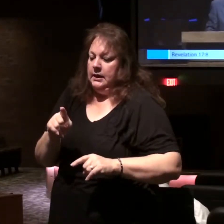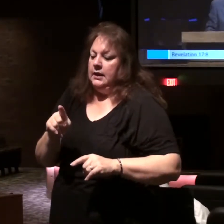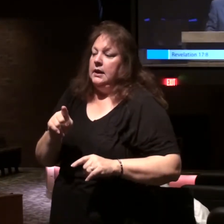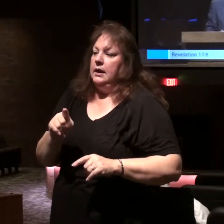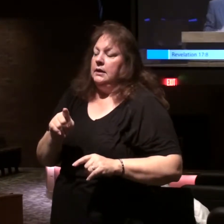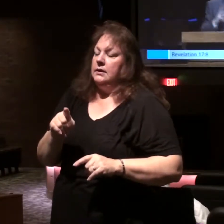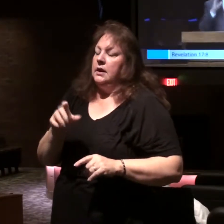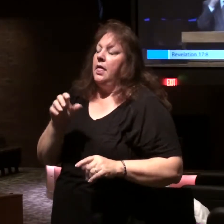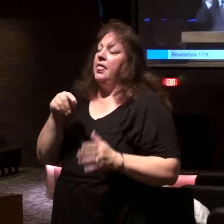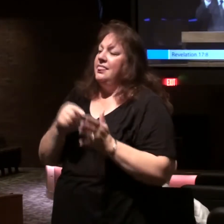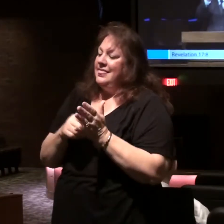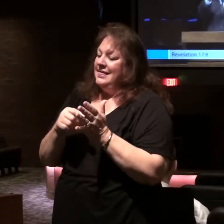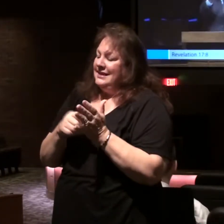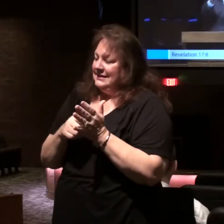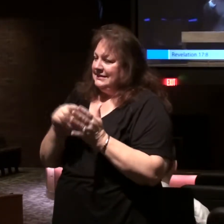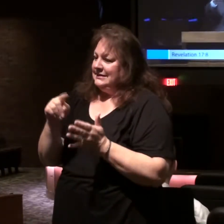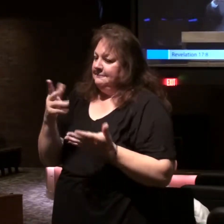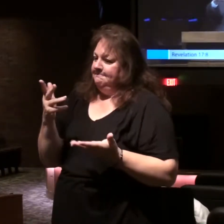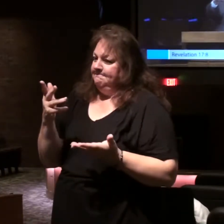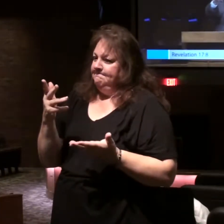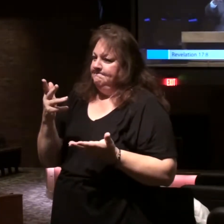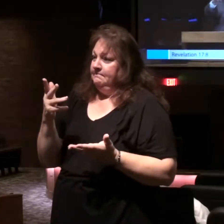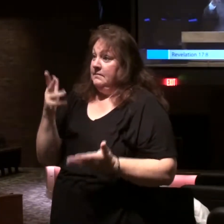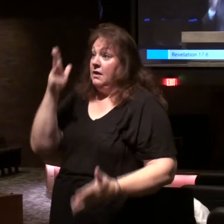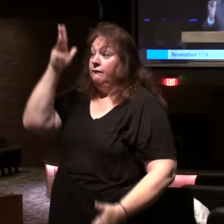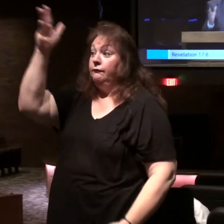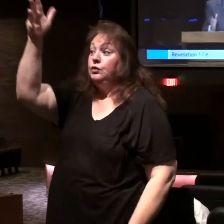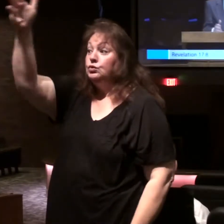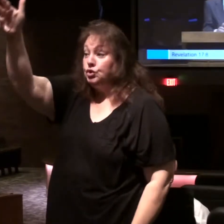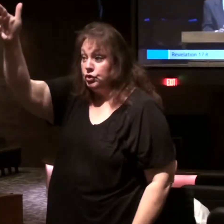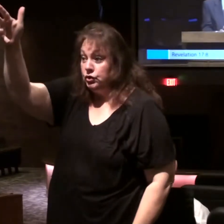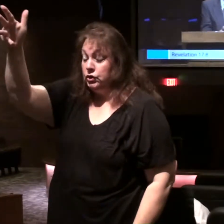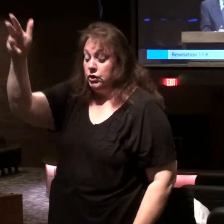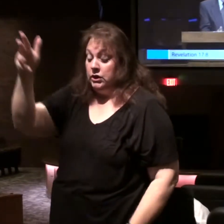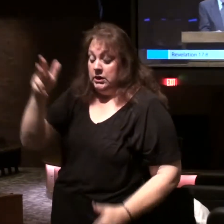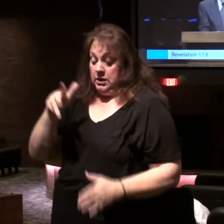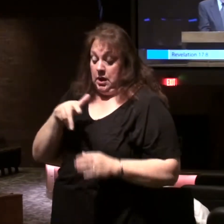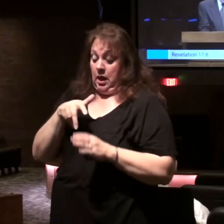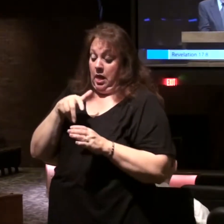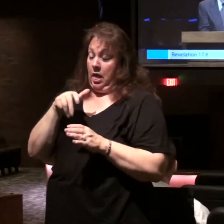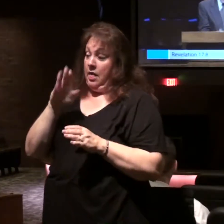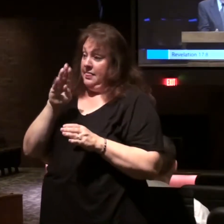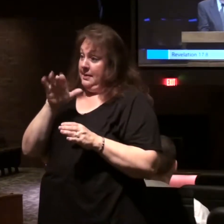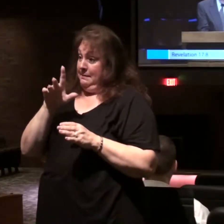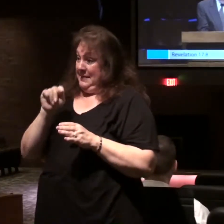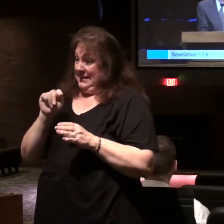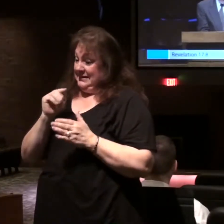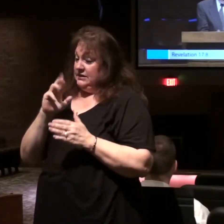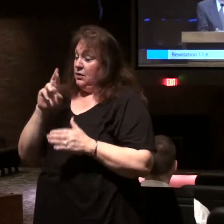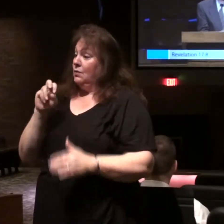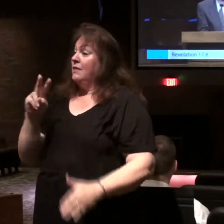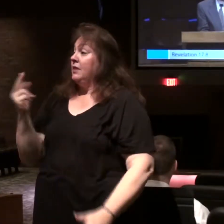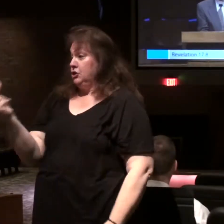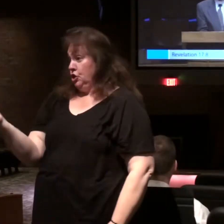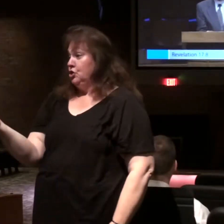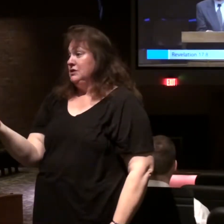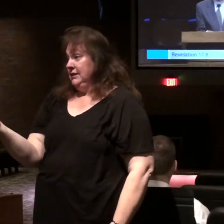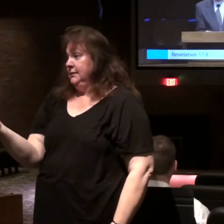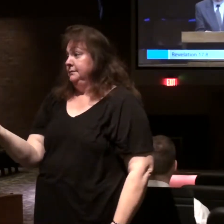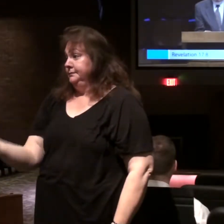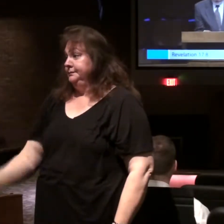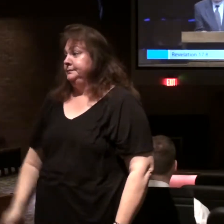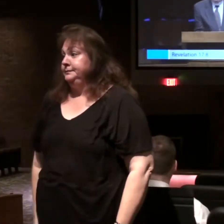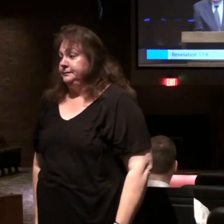destruction. This is what it is in the future. That beast we saw back in chapter 13. You want to turn back there?